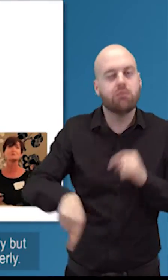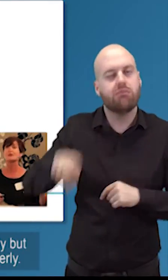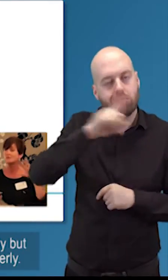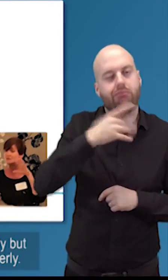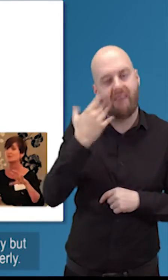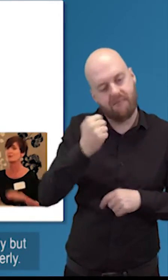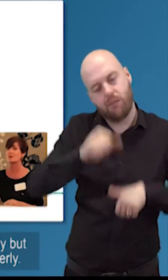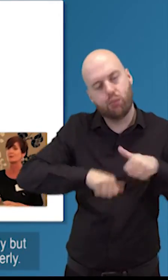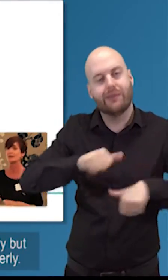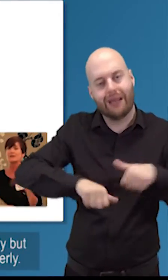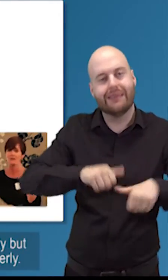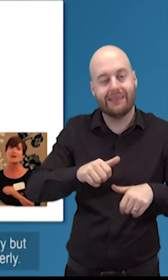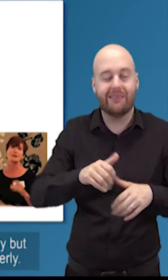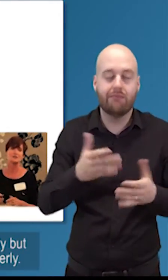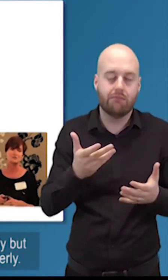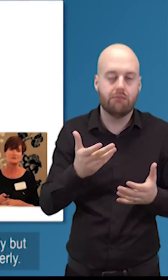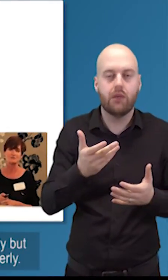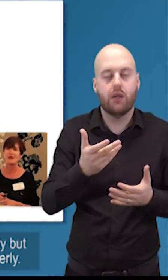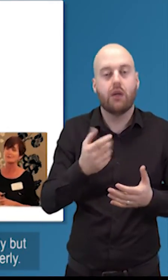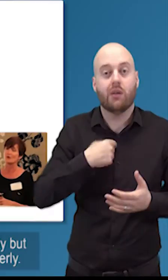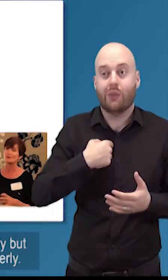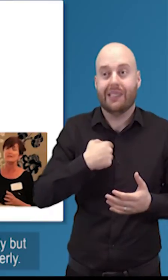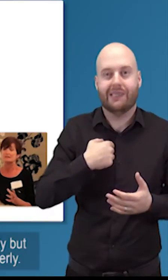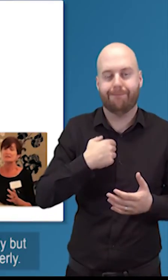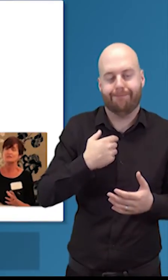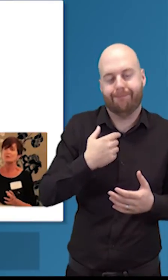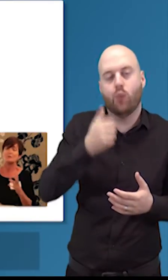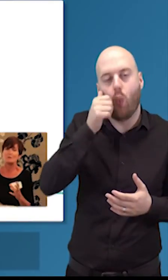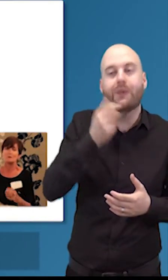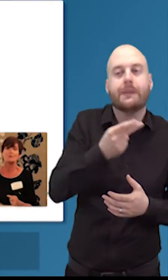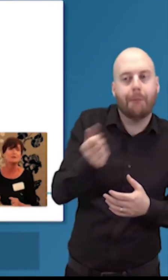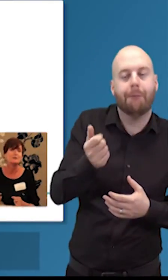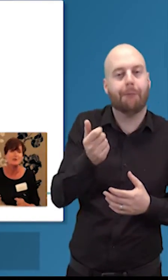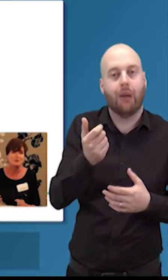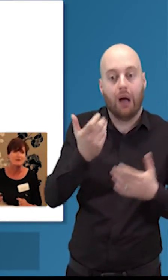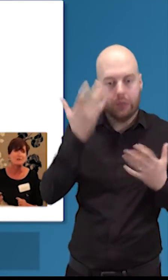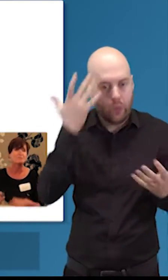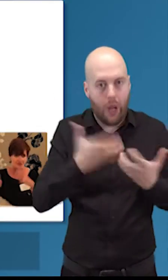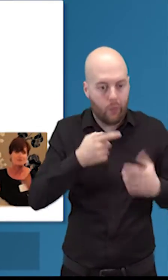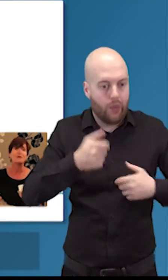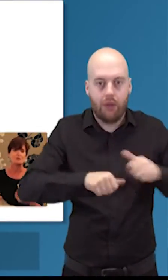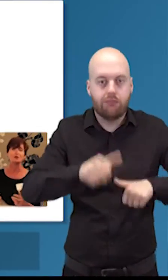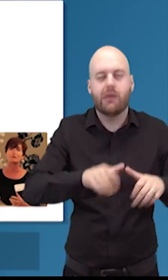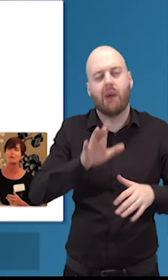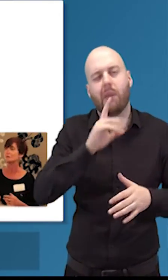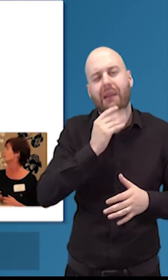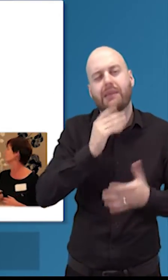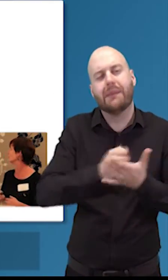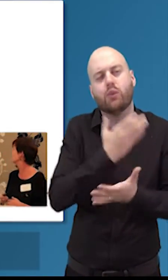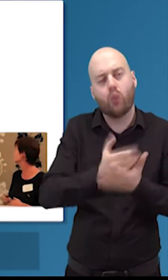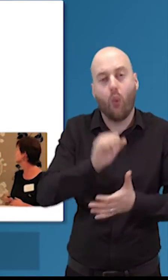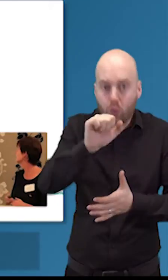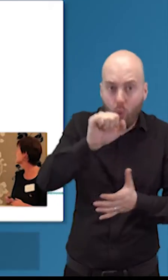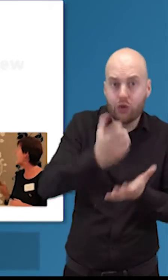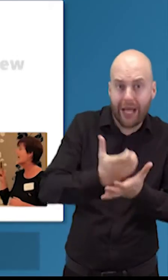this room no doubt do that properly there are occasions where it doesn't happen properly you know we probably won't hear about most of them but just make sure you're following